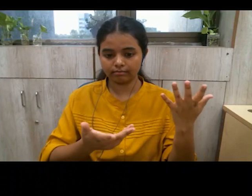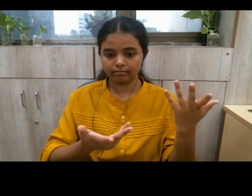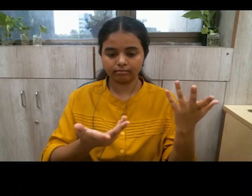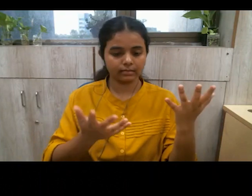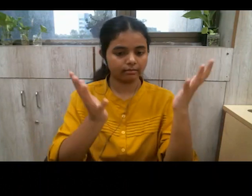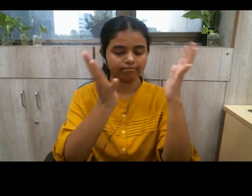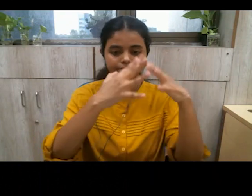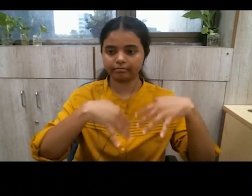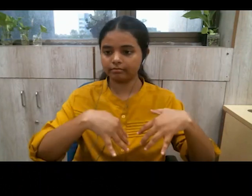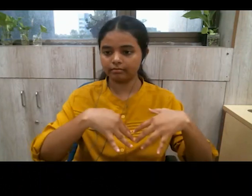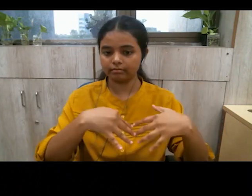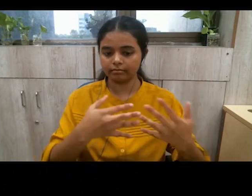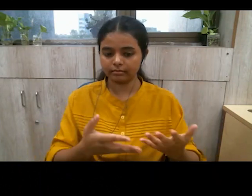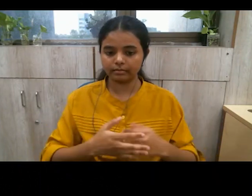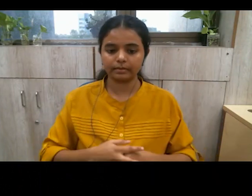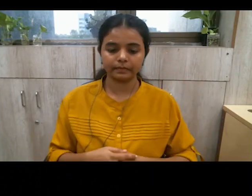start collapsing